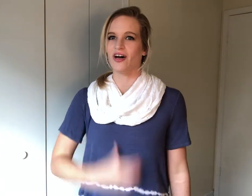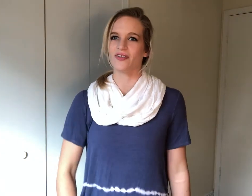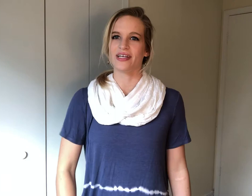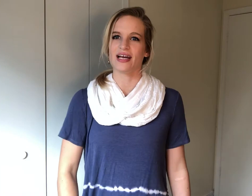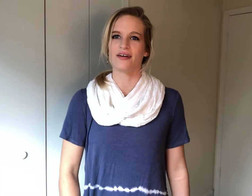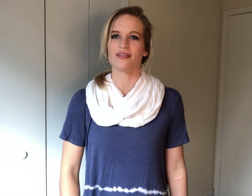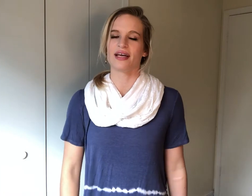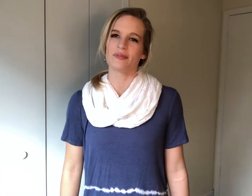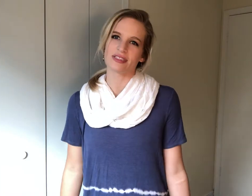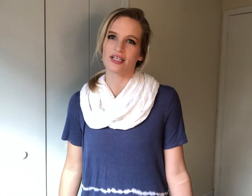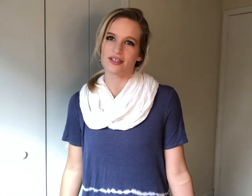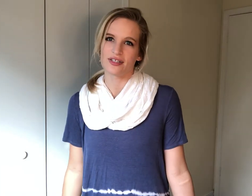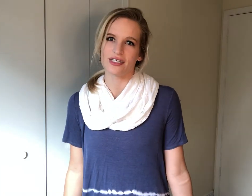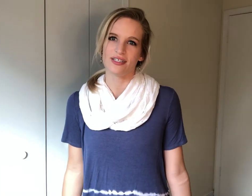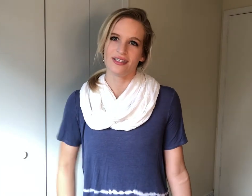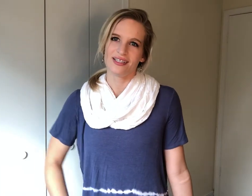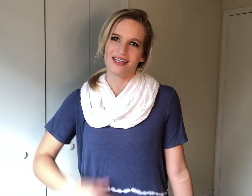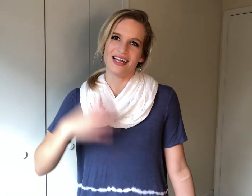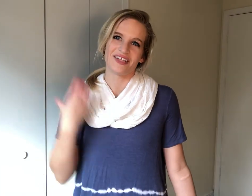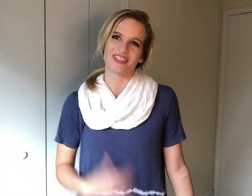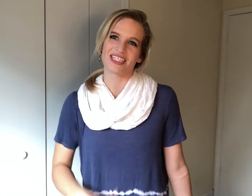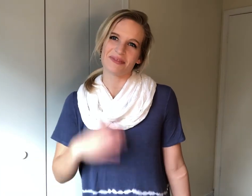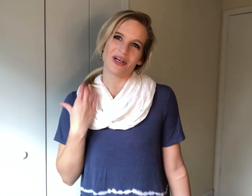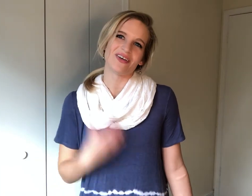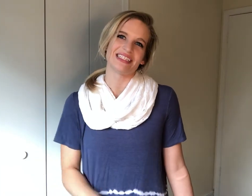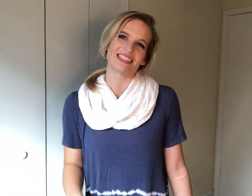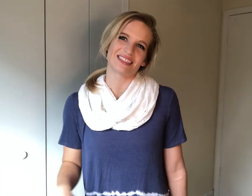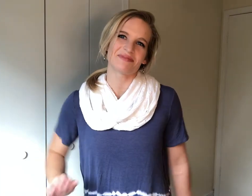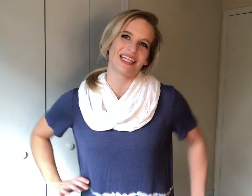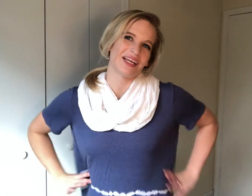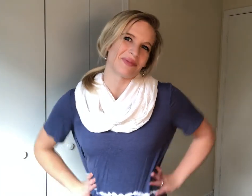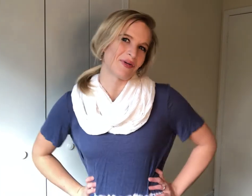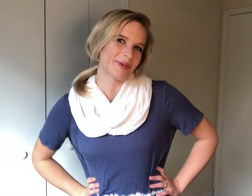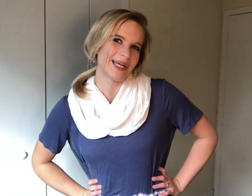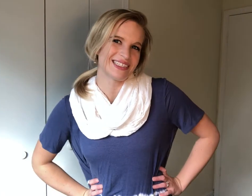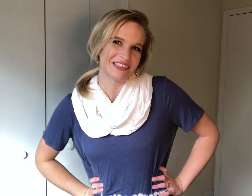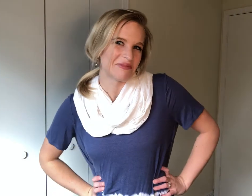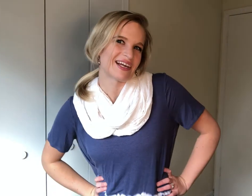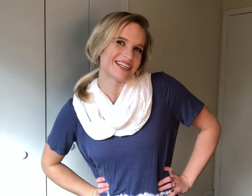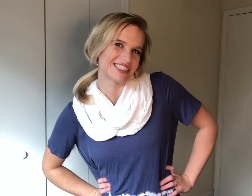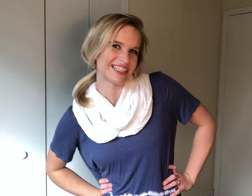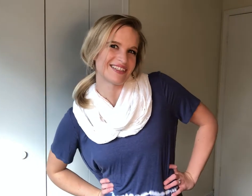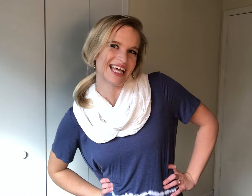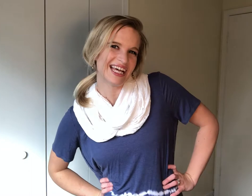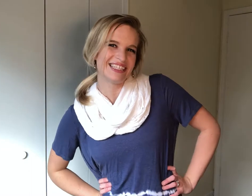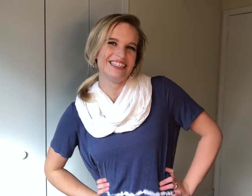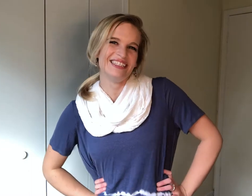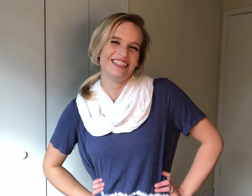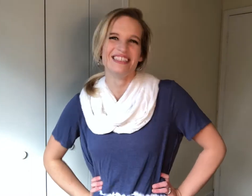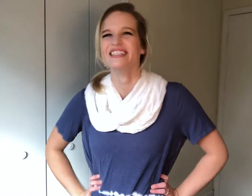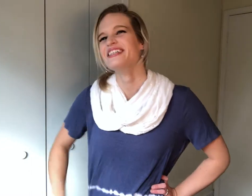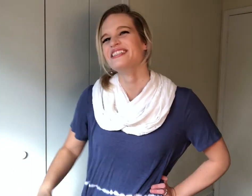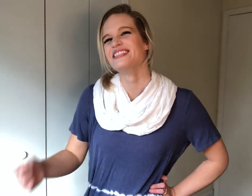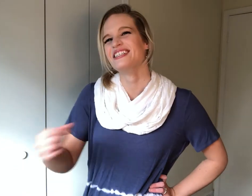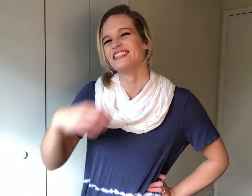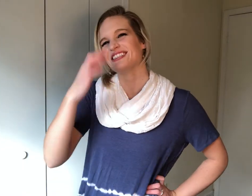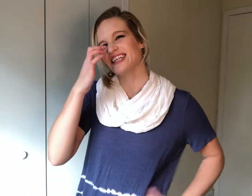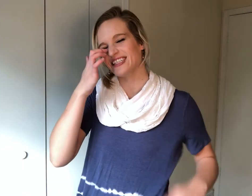all the way down that means hungry and if you keep going that's something inappropriate so I'm not going to share that so